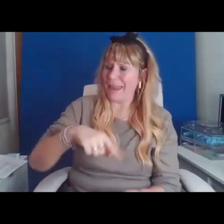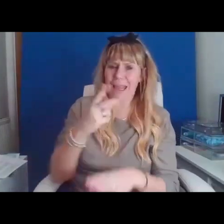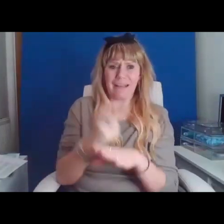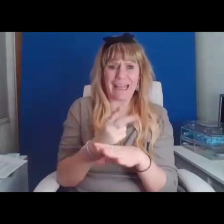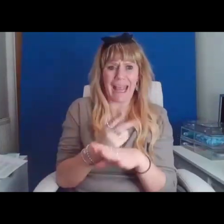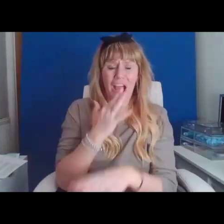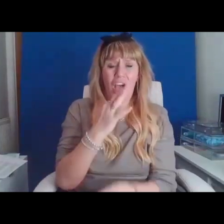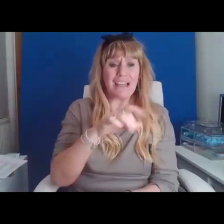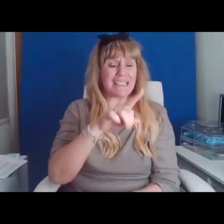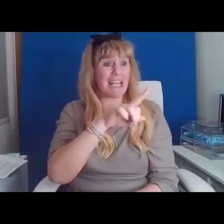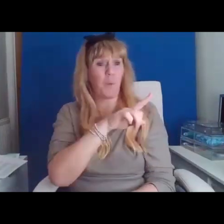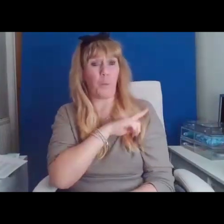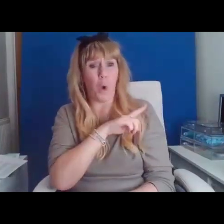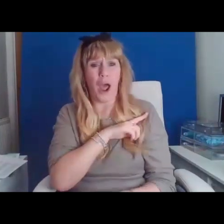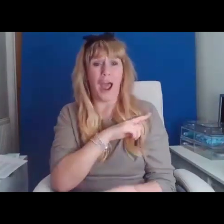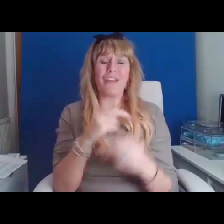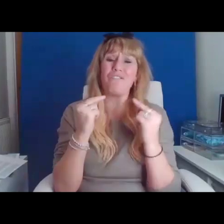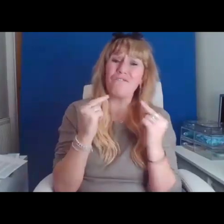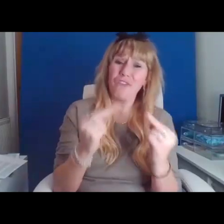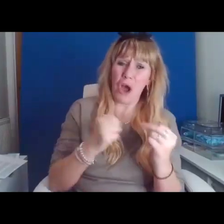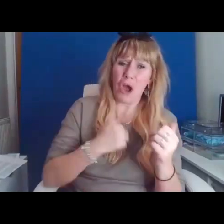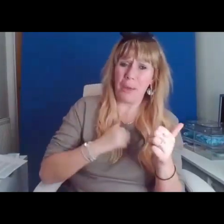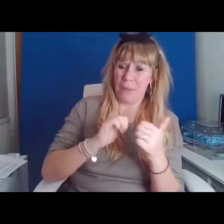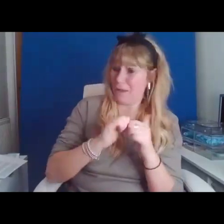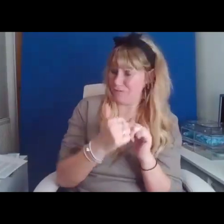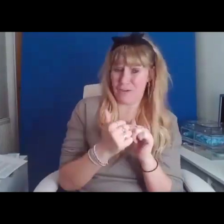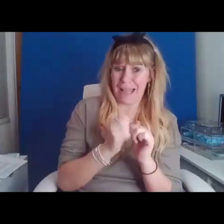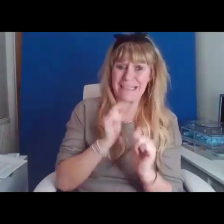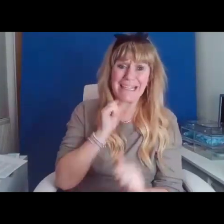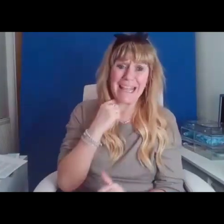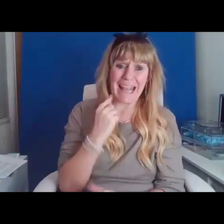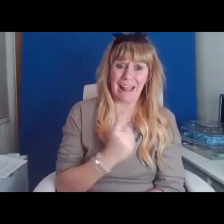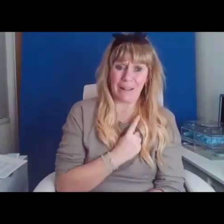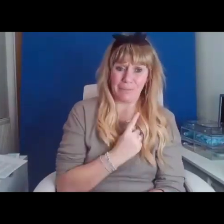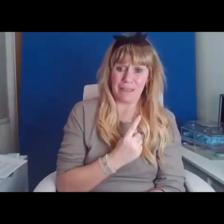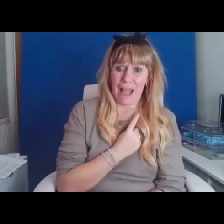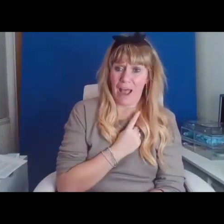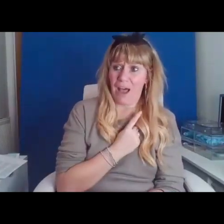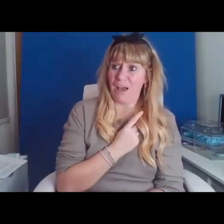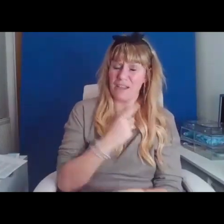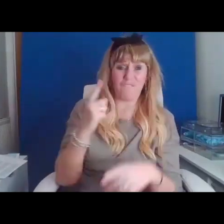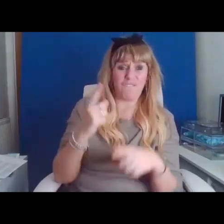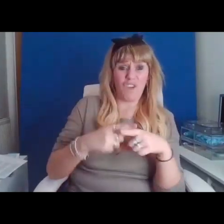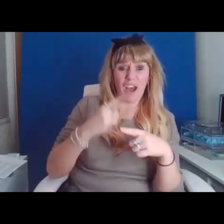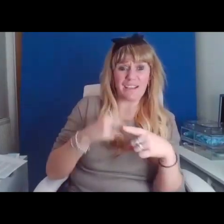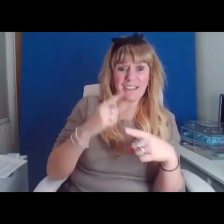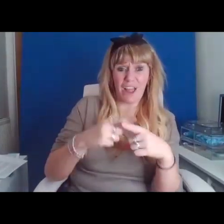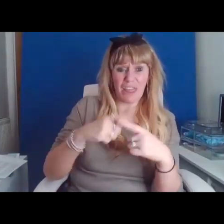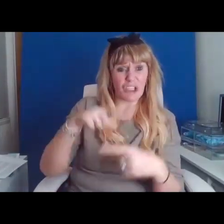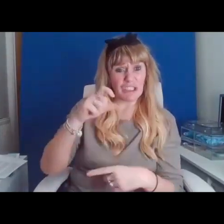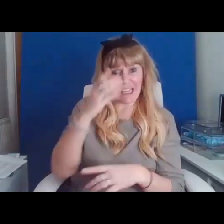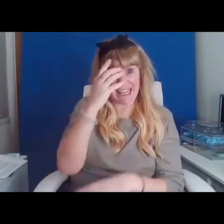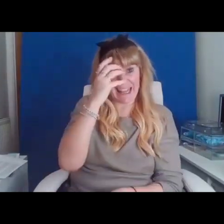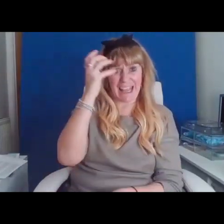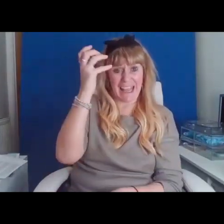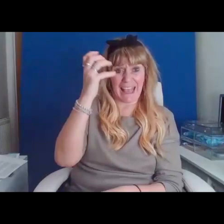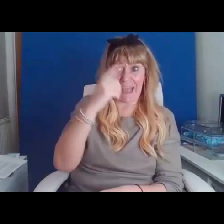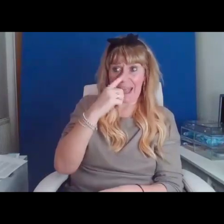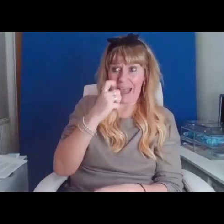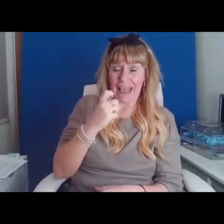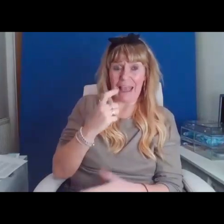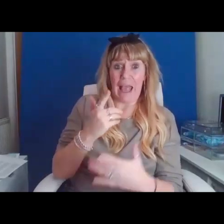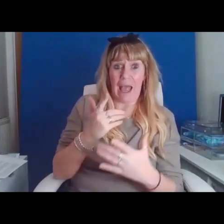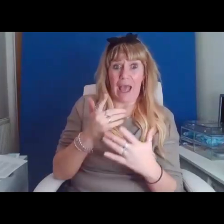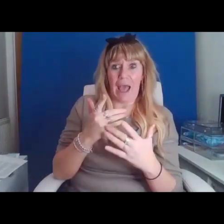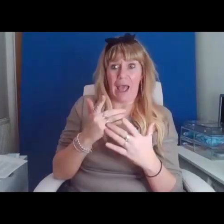Why the fuck are my friends taking their own lives faster than Charles could list the communities he deprives? And all I have